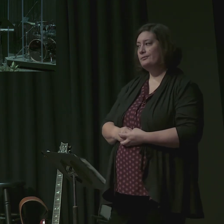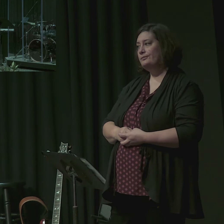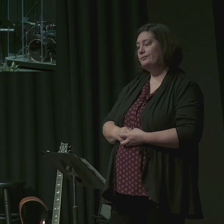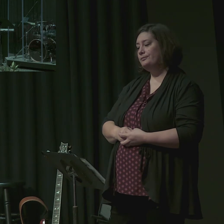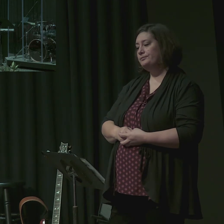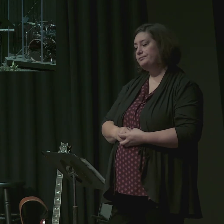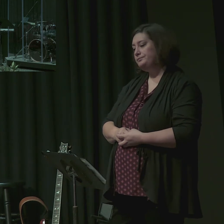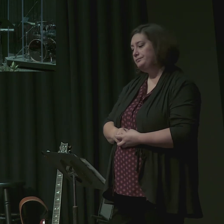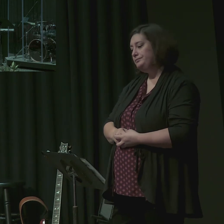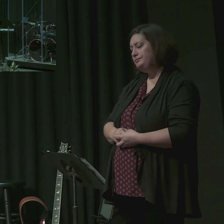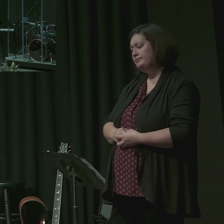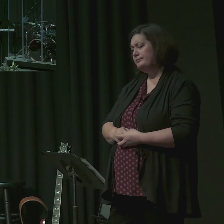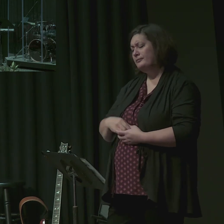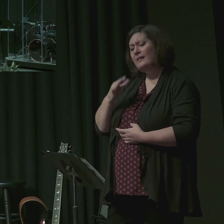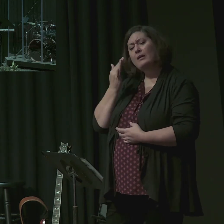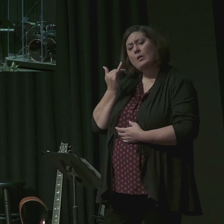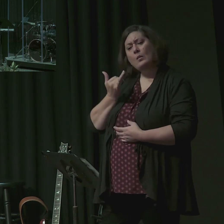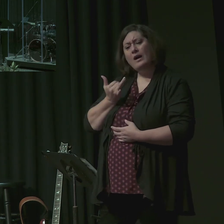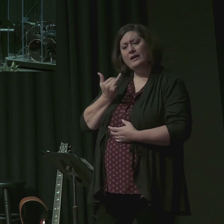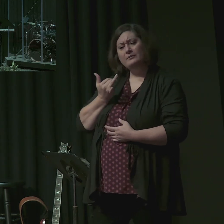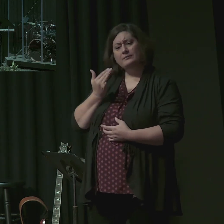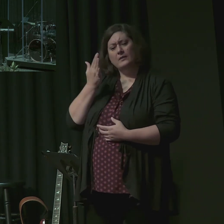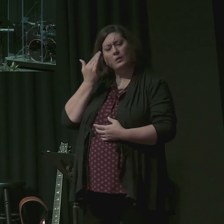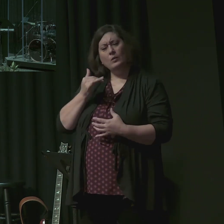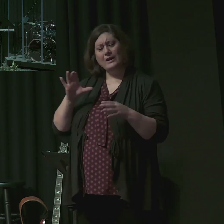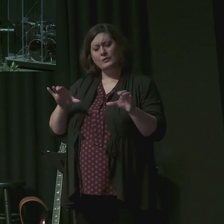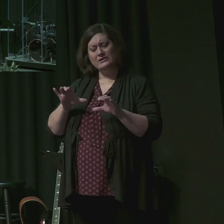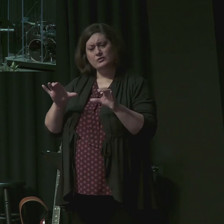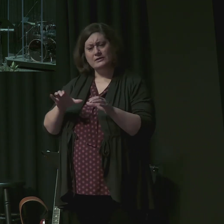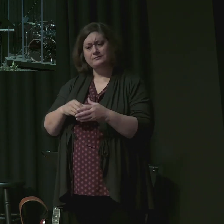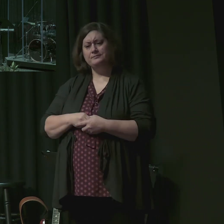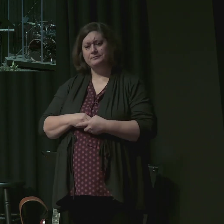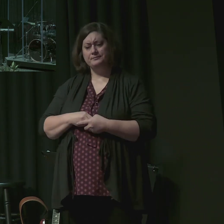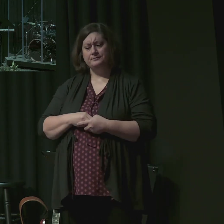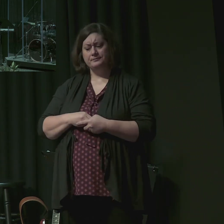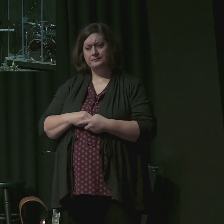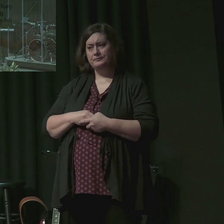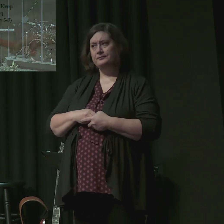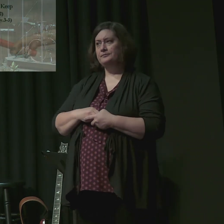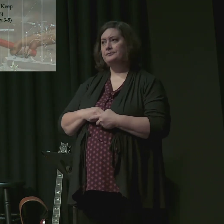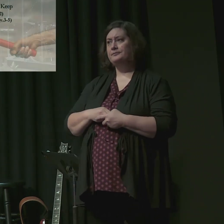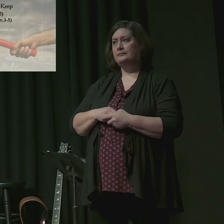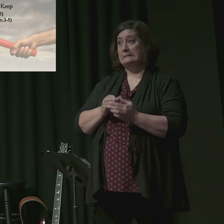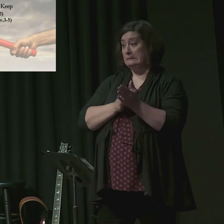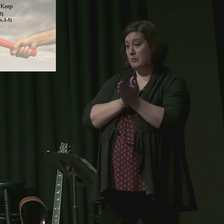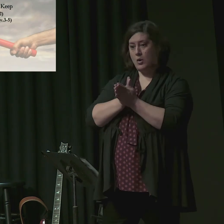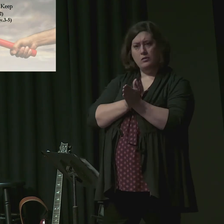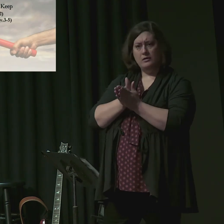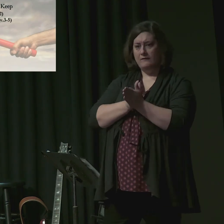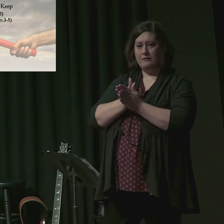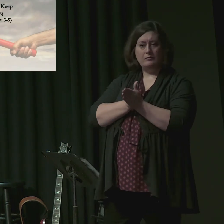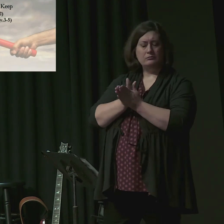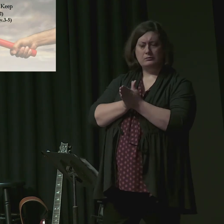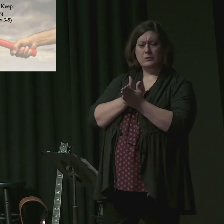But why should we do this? What is its motivating explanation in verses 3-5?